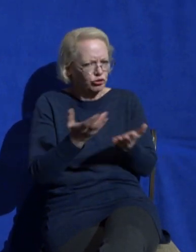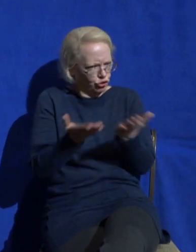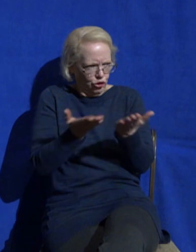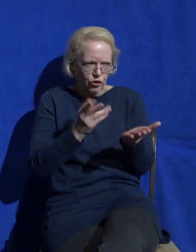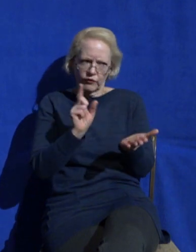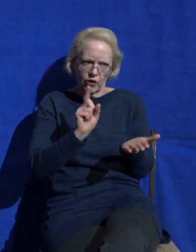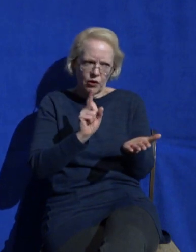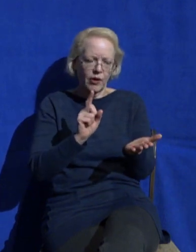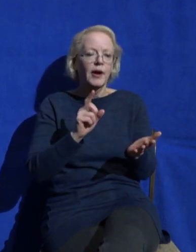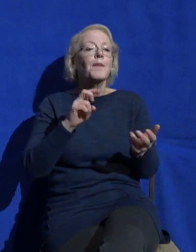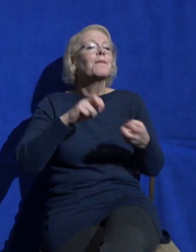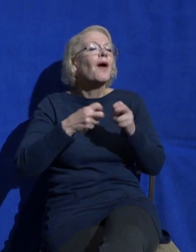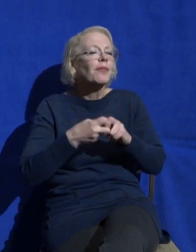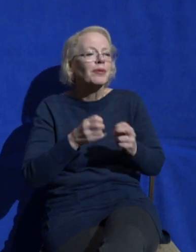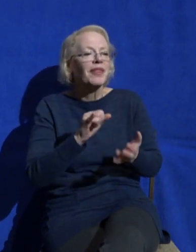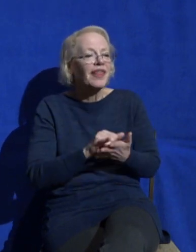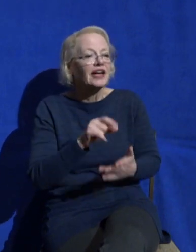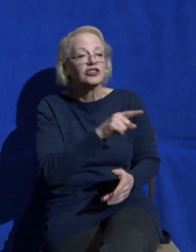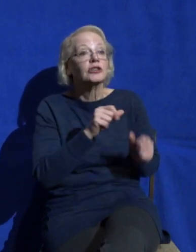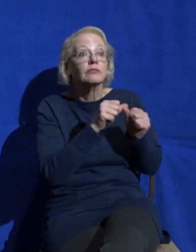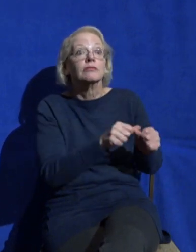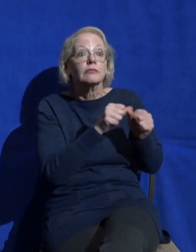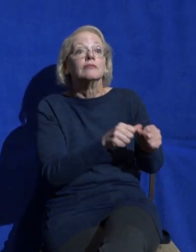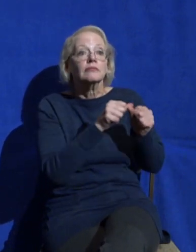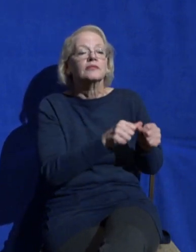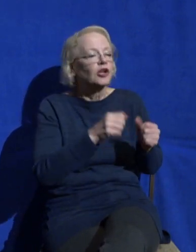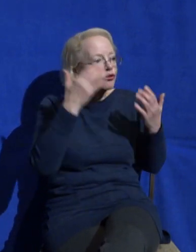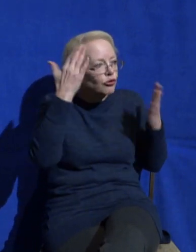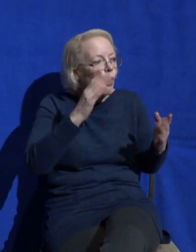doesn't know when to stop and just sit with Jesus.